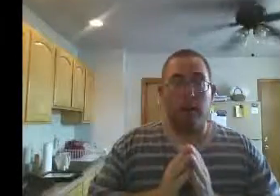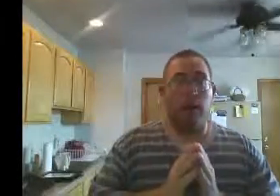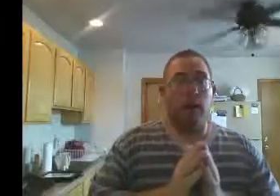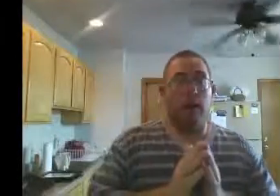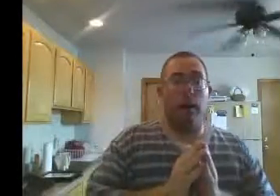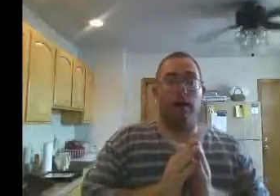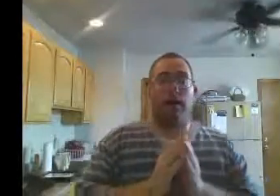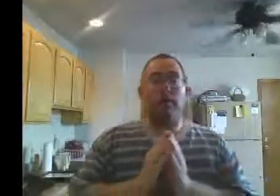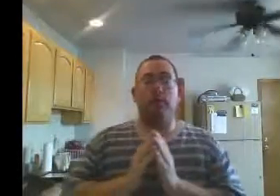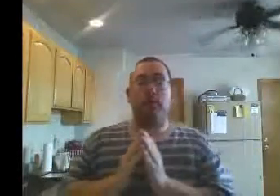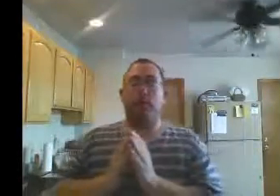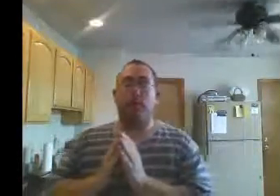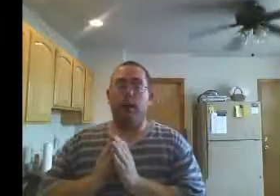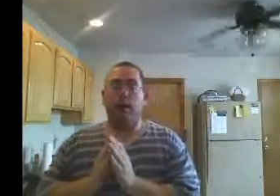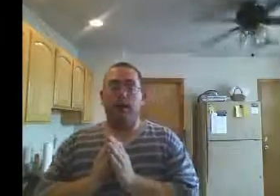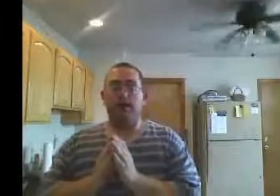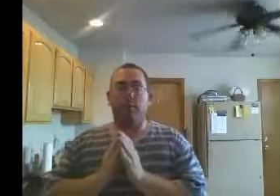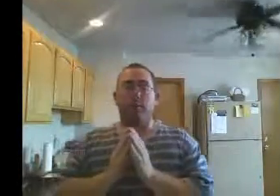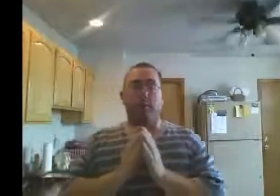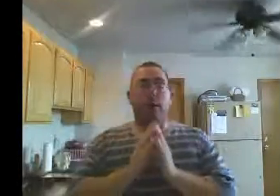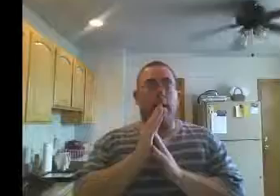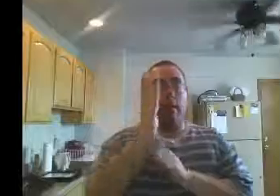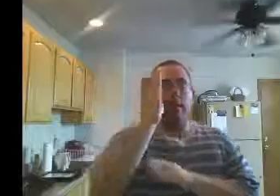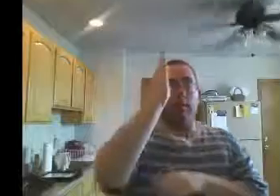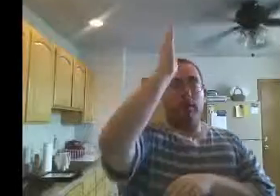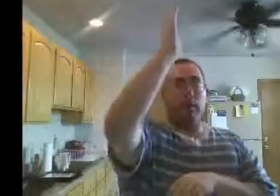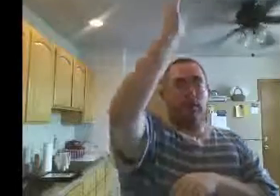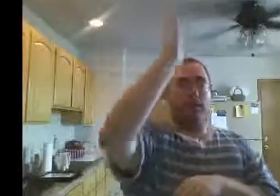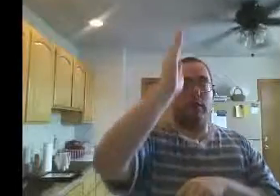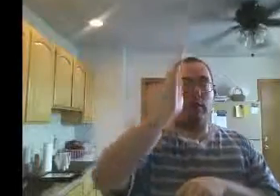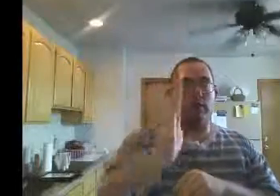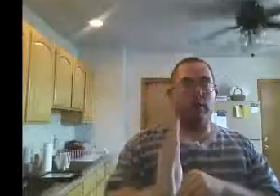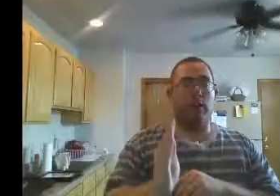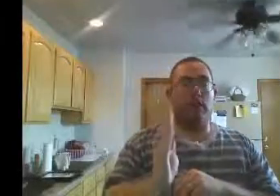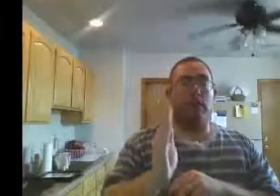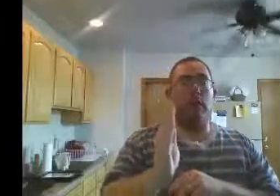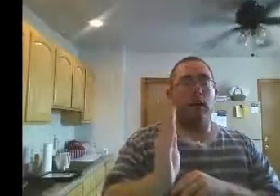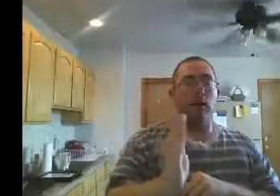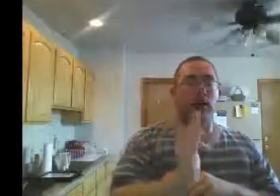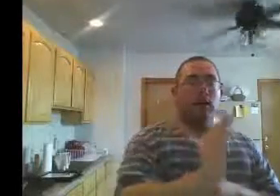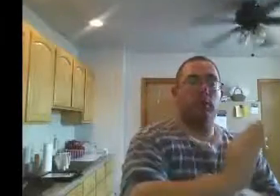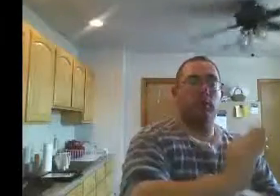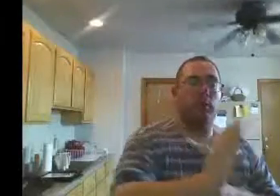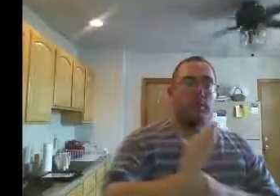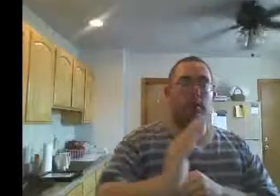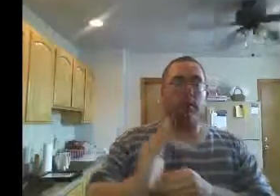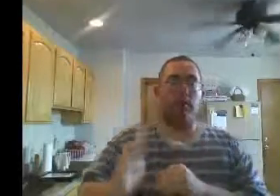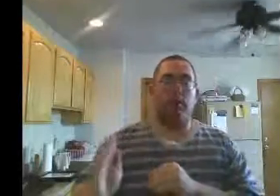I bless you, dirty WRE Attitude. In the name of the Father and of the Son and of the Holy Spirit.